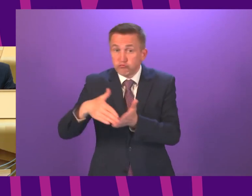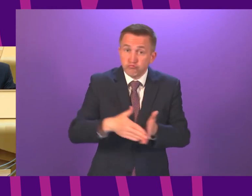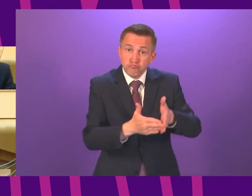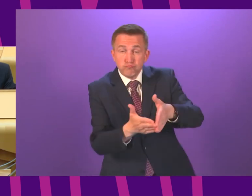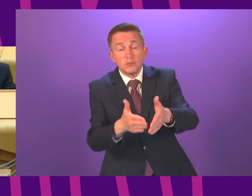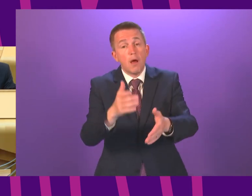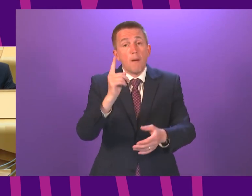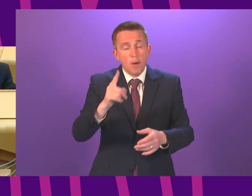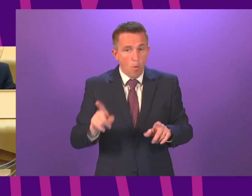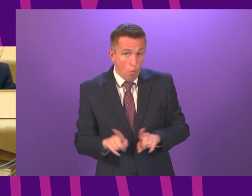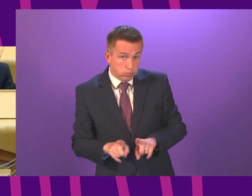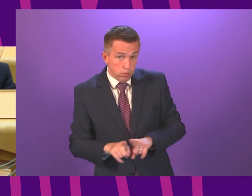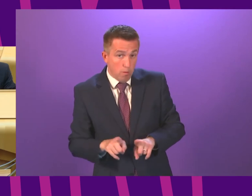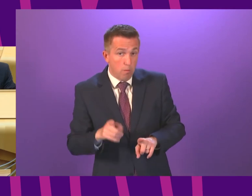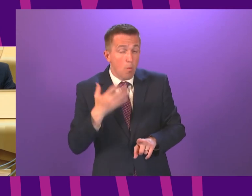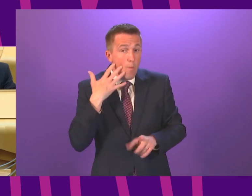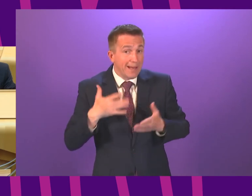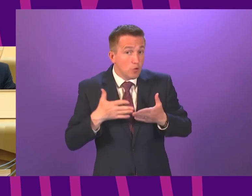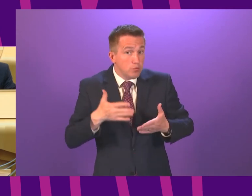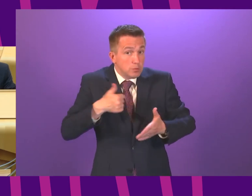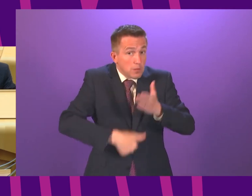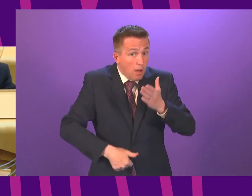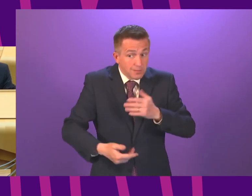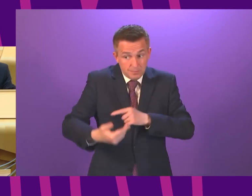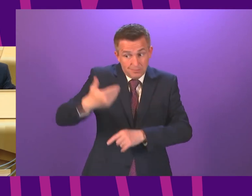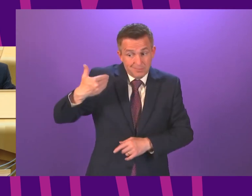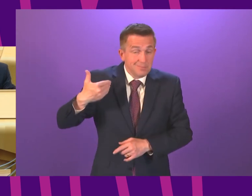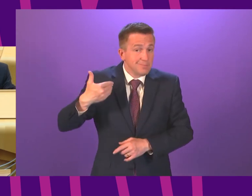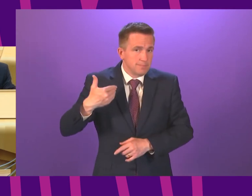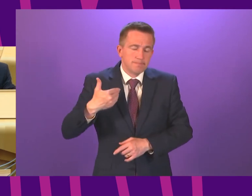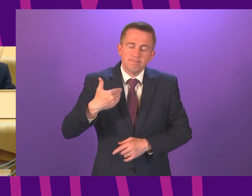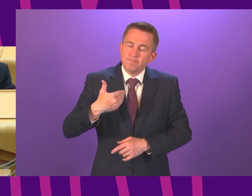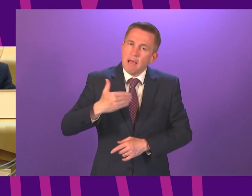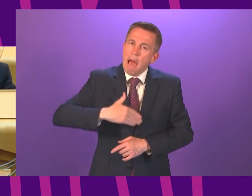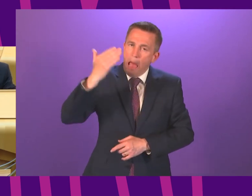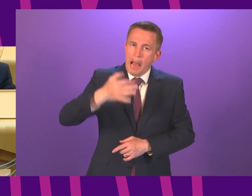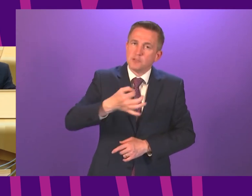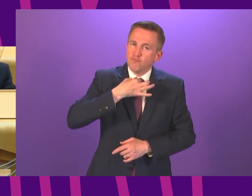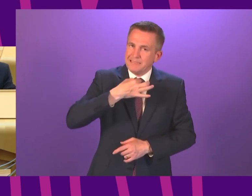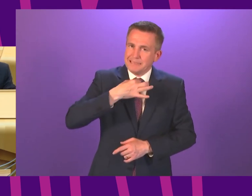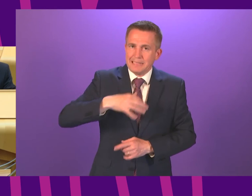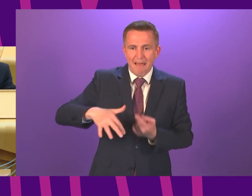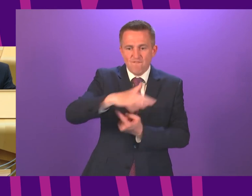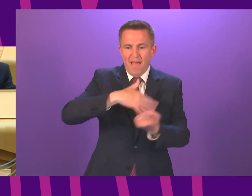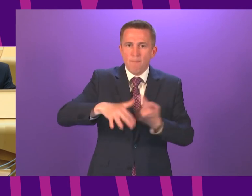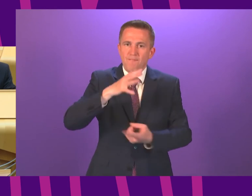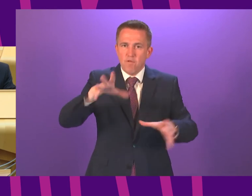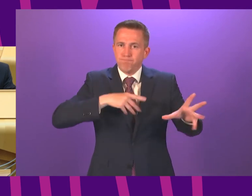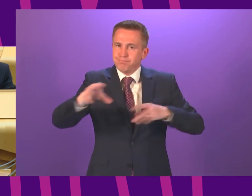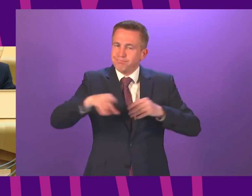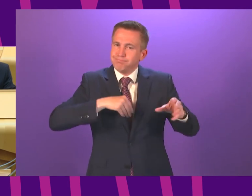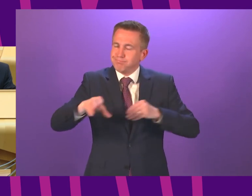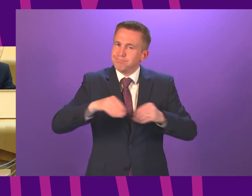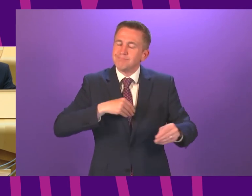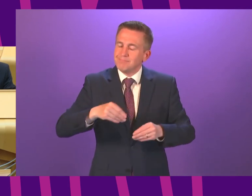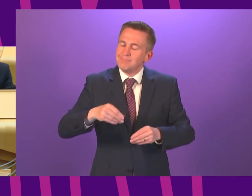from experience at the outset of the pandemic that cruises can pose a high risk environment as well which is why continued